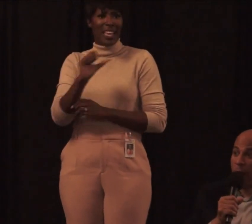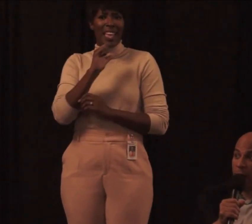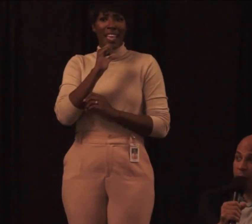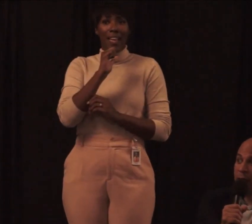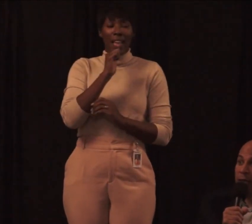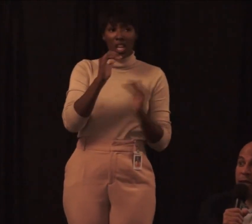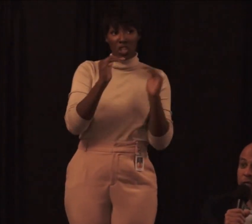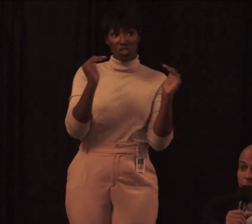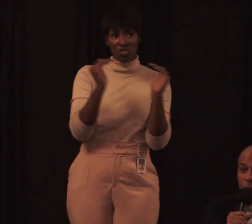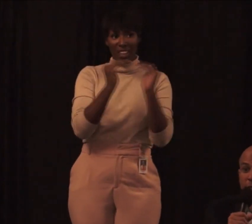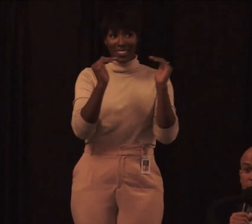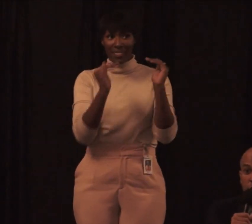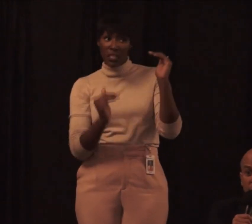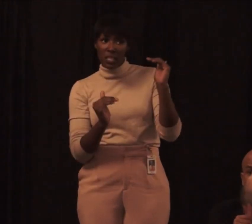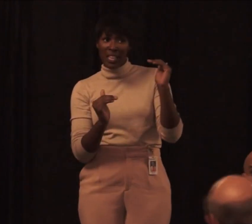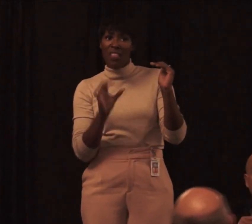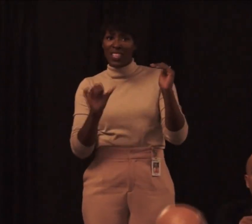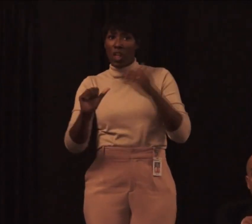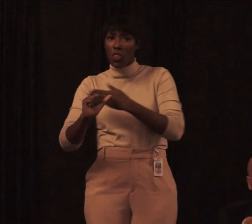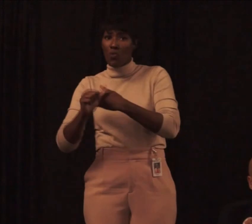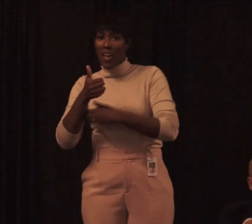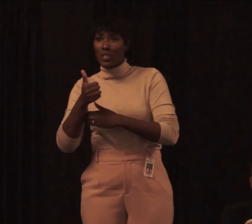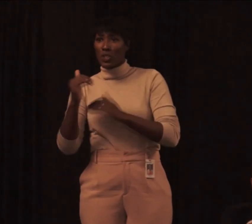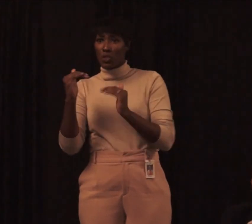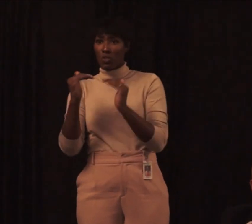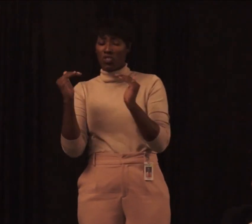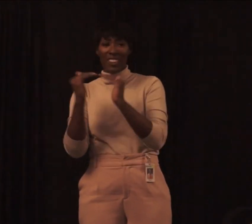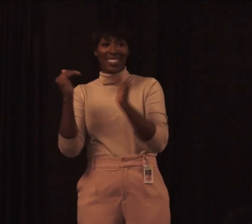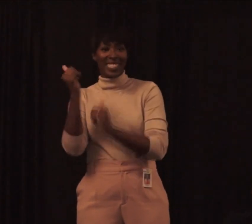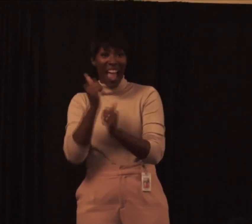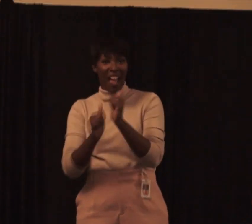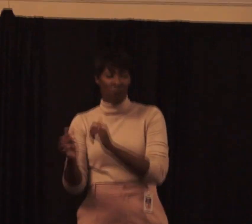anywhere is a threat to justice everywhere.